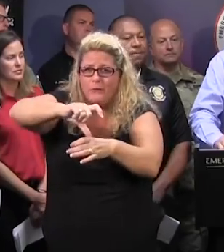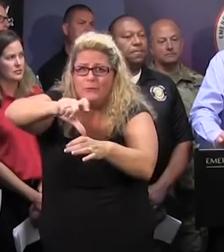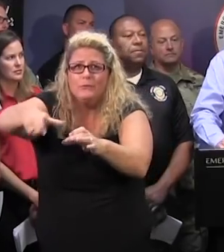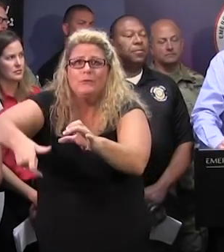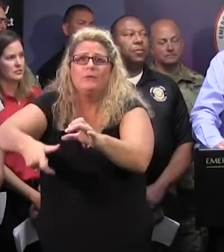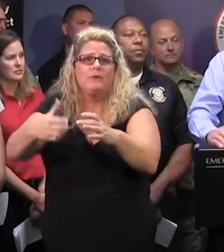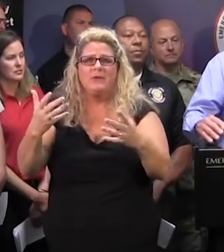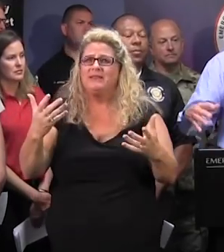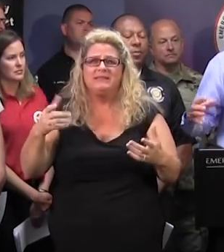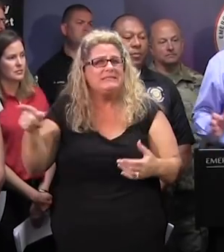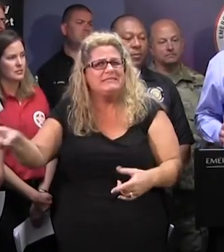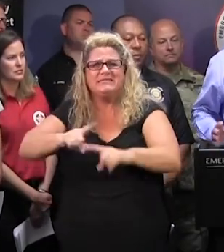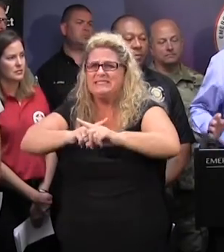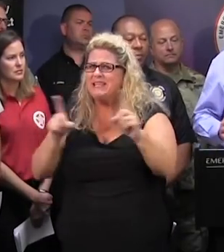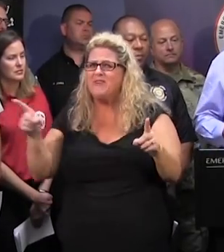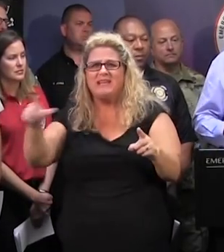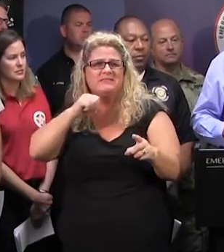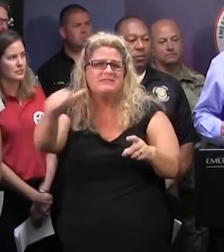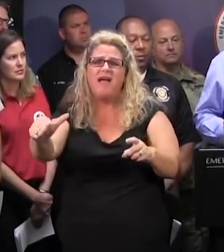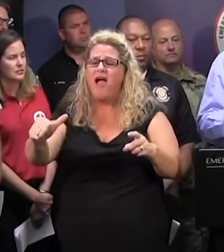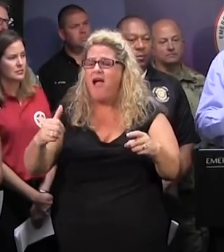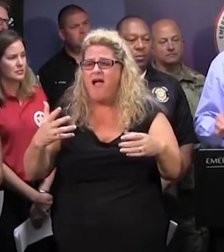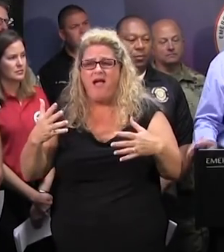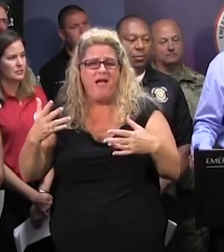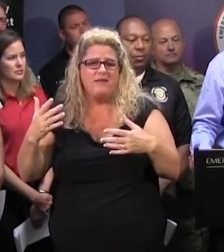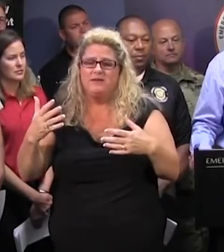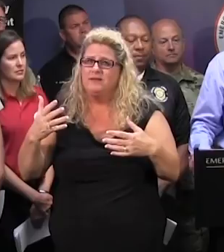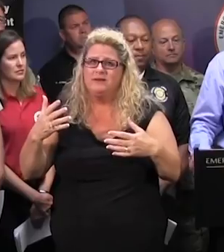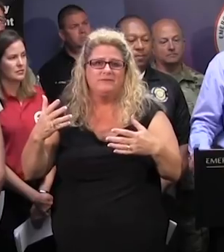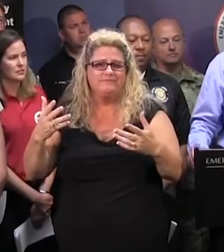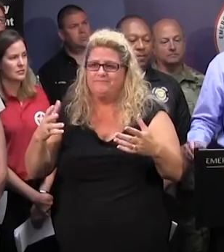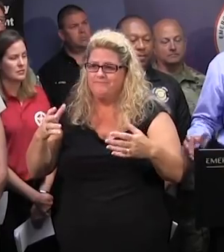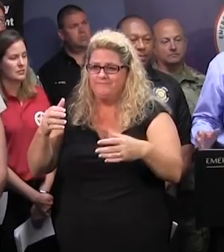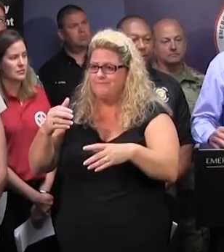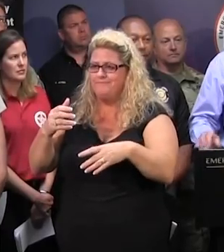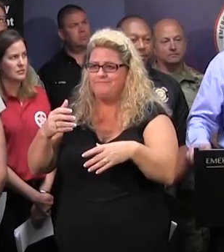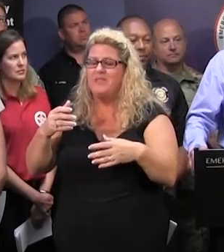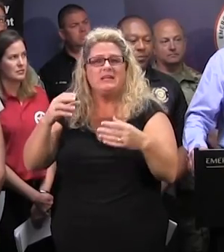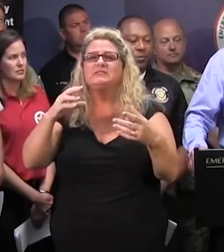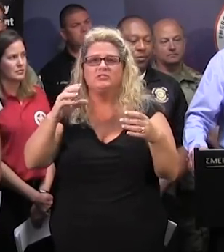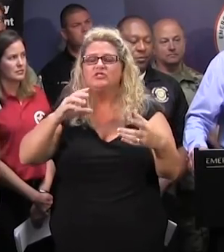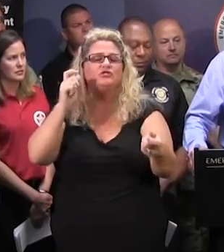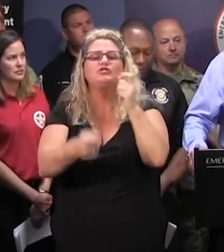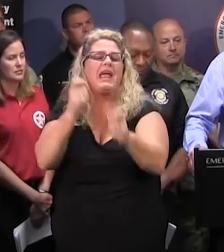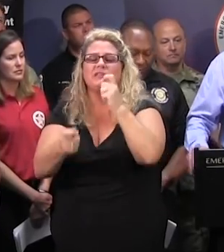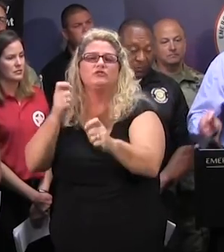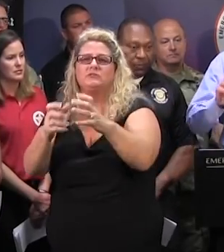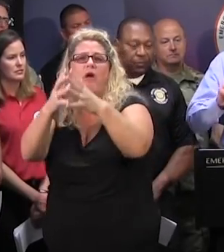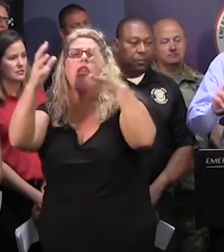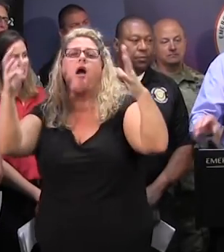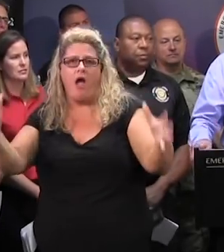hurricane. This is not one that's going to hit the coast and pass through quickly. This is one that's going to hit the coast and stay